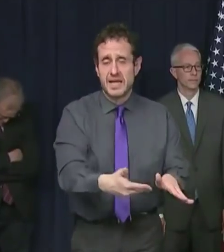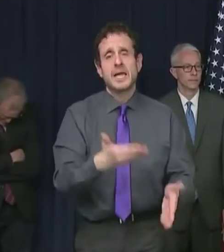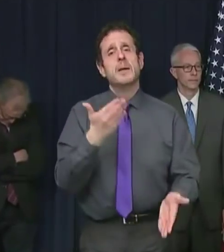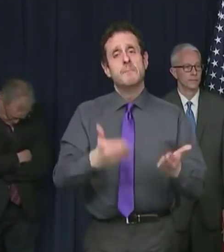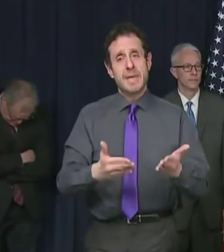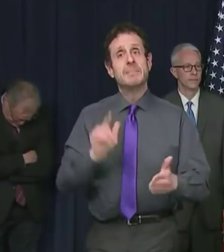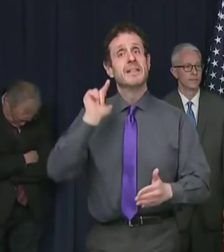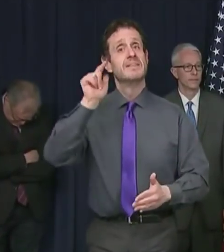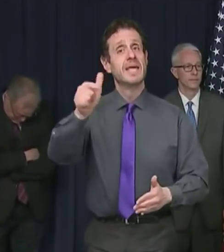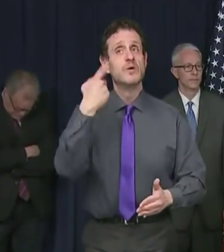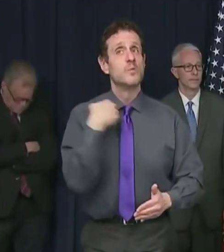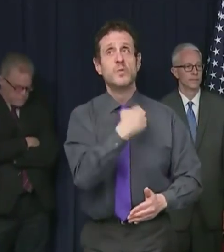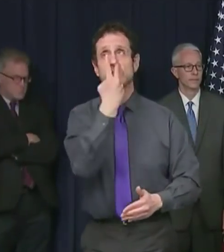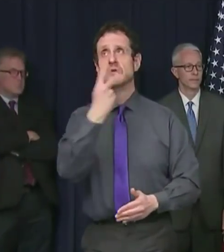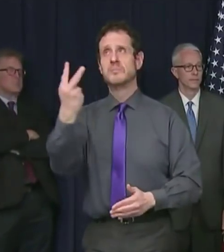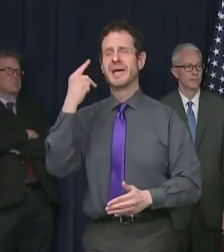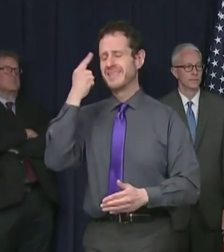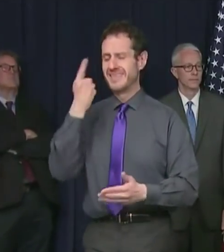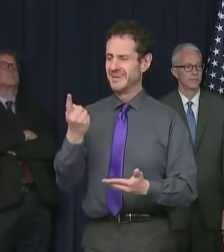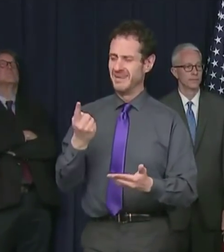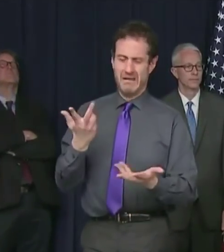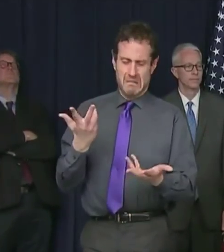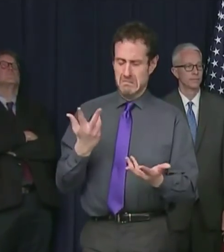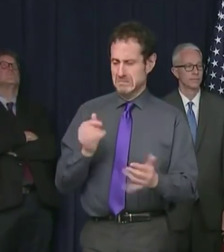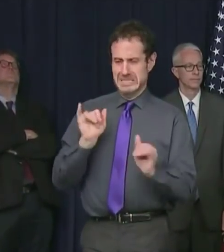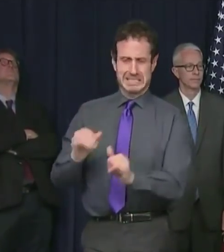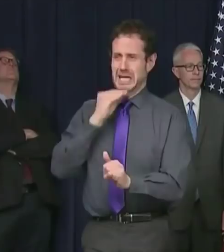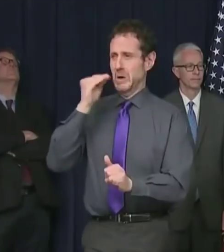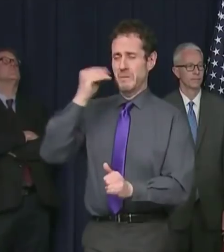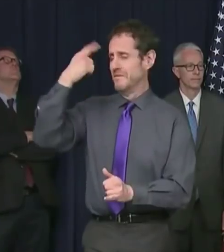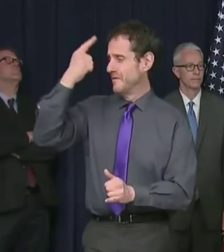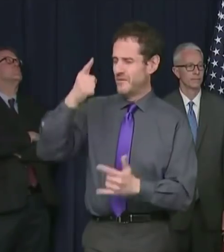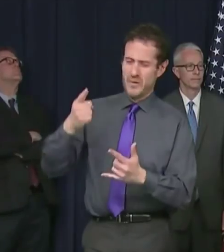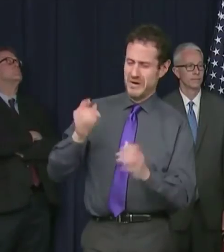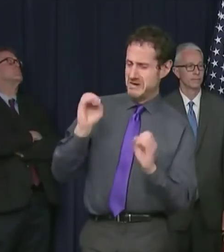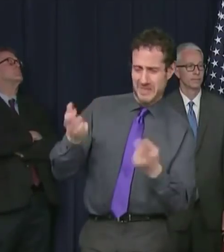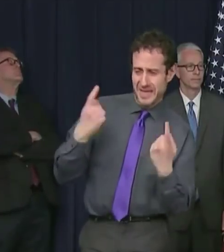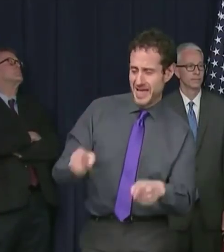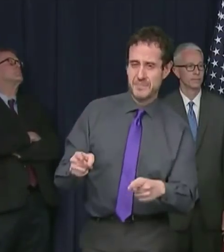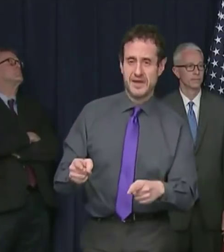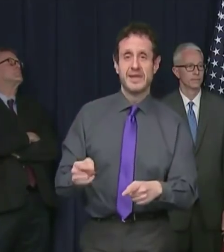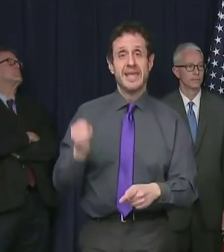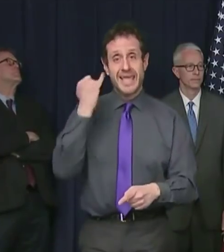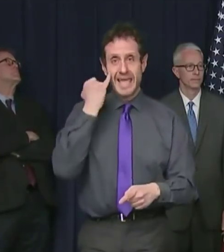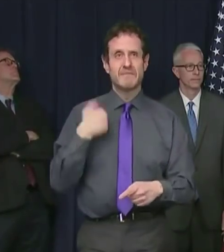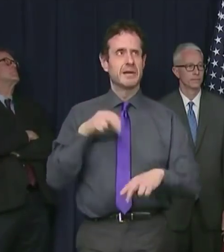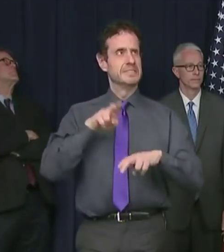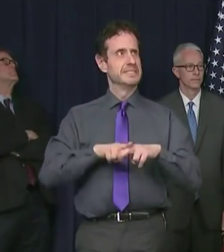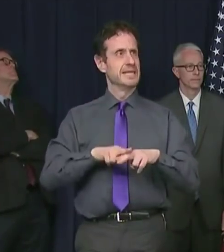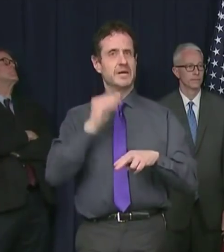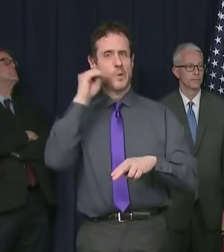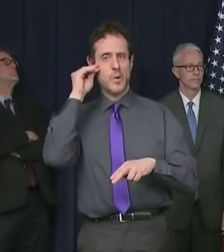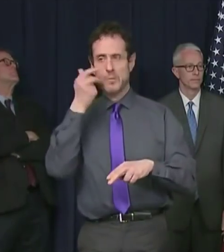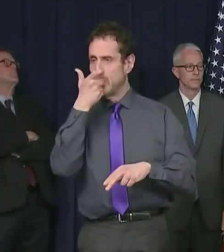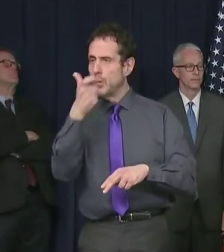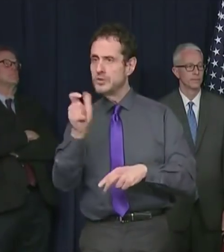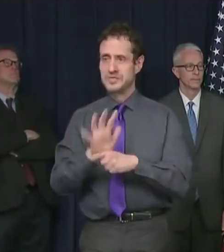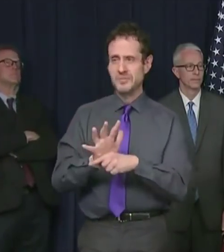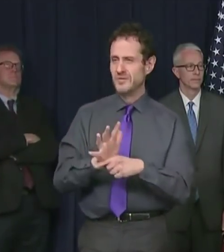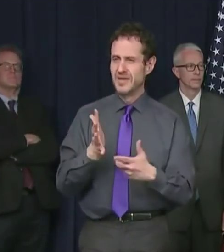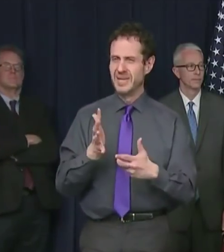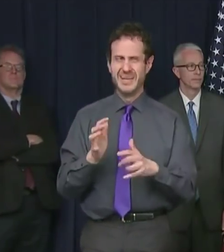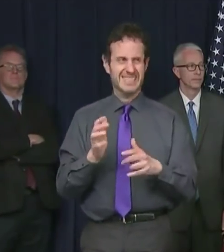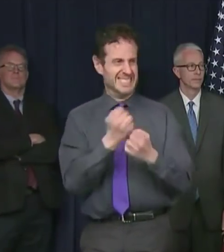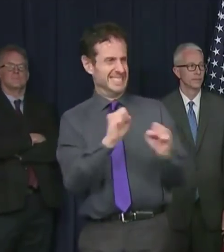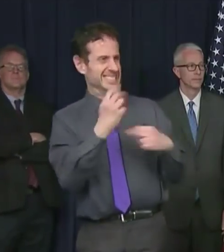anticlimactic. Because it's really hard to feel like you're saving the world when you're watching Netflix from your couch. But